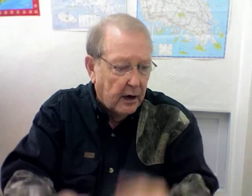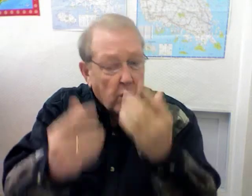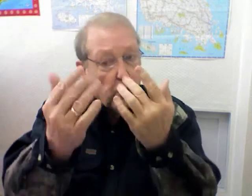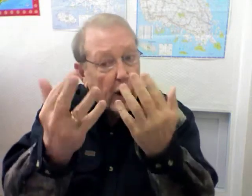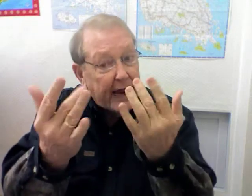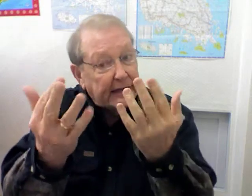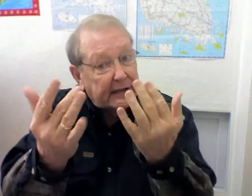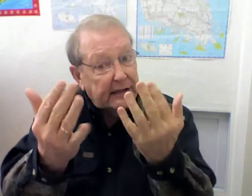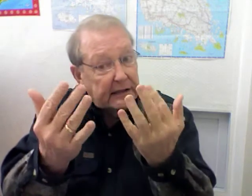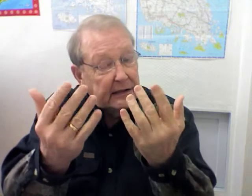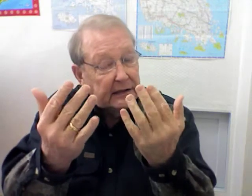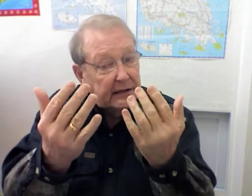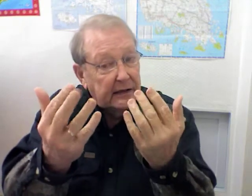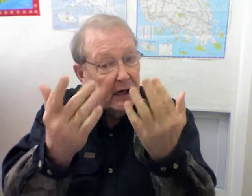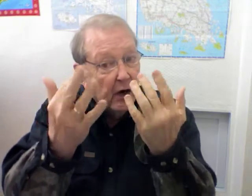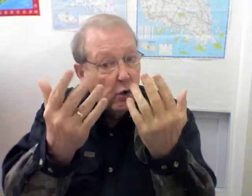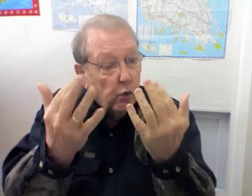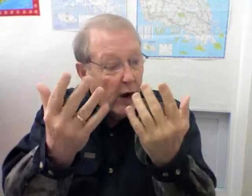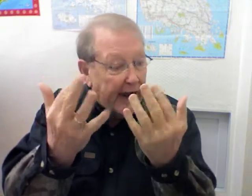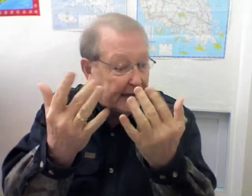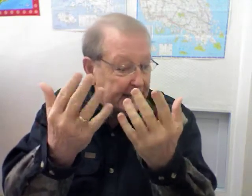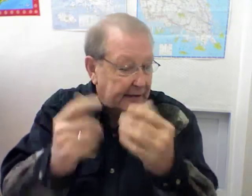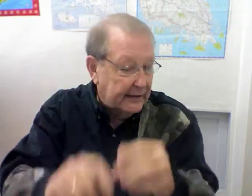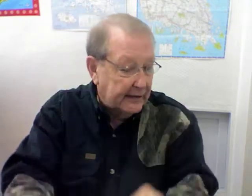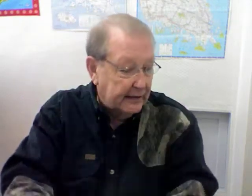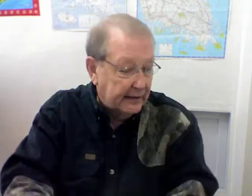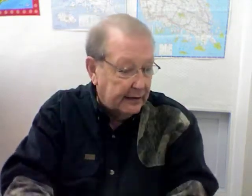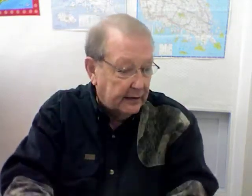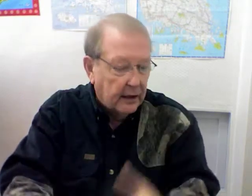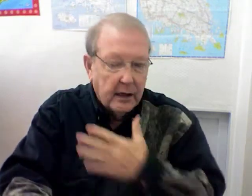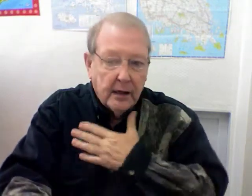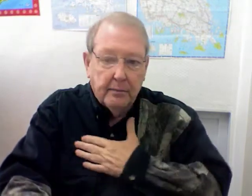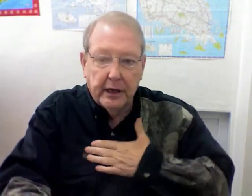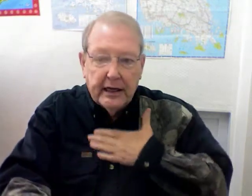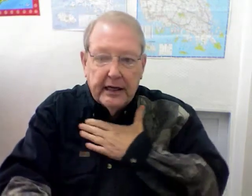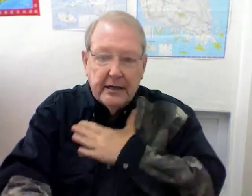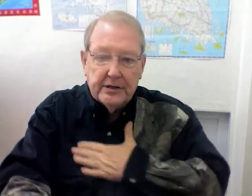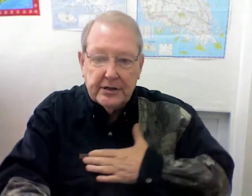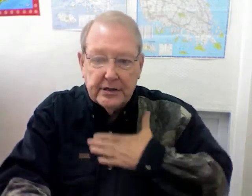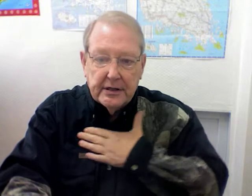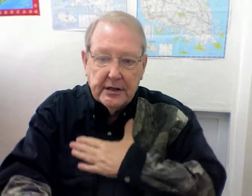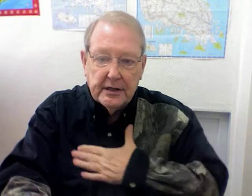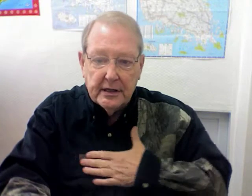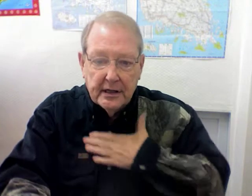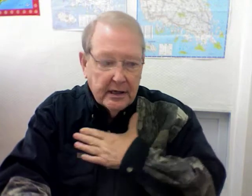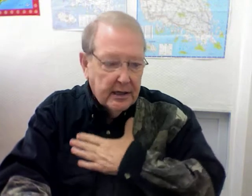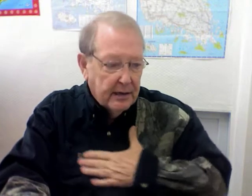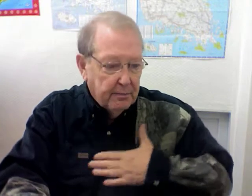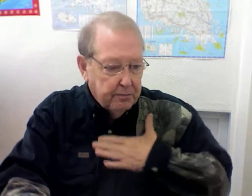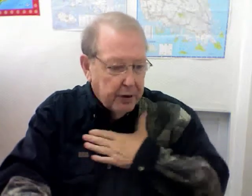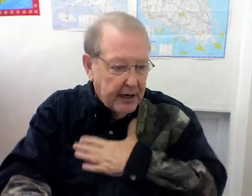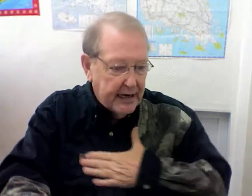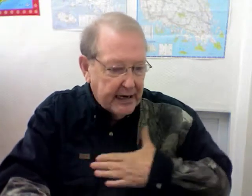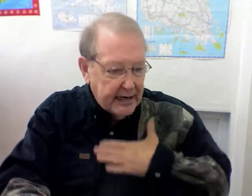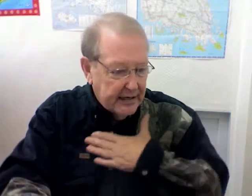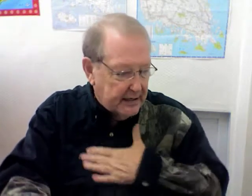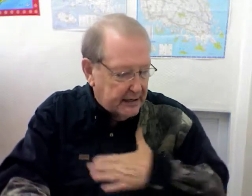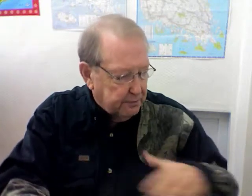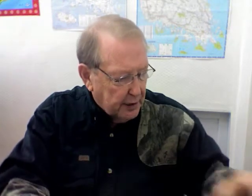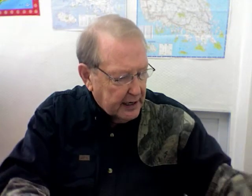Wait. Wait. Please. Please. Please.